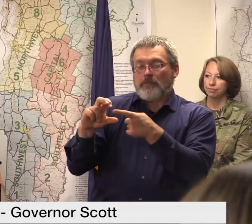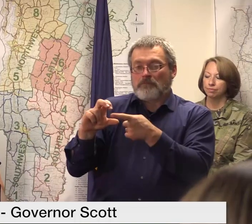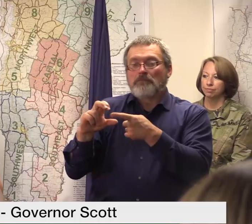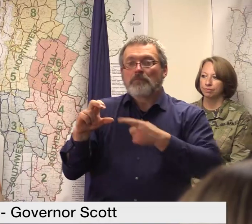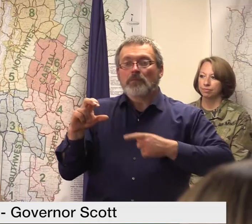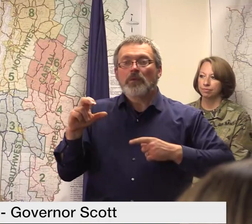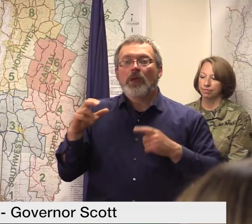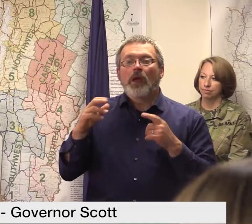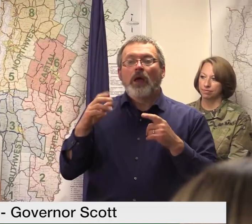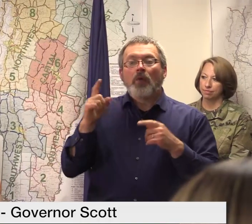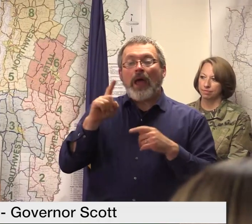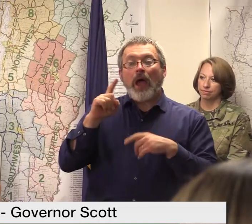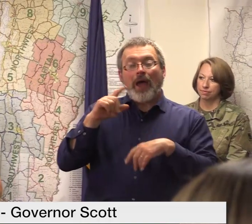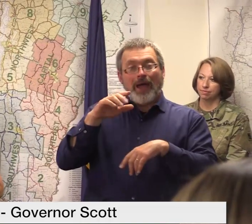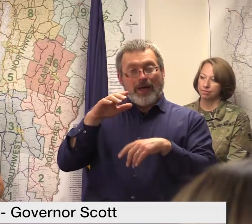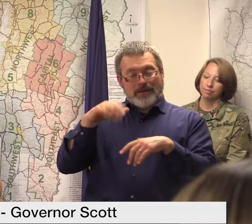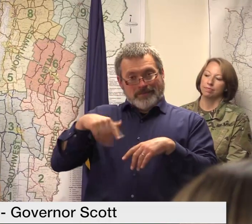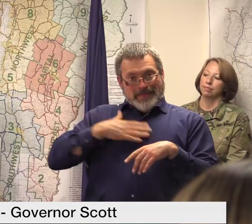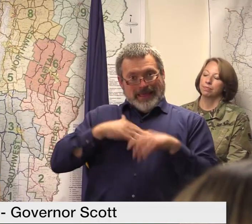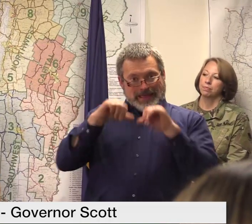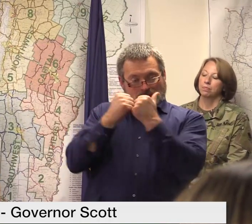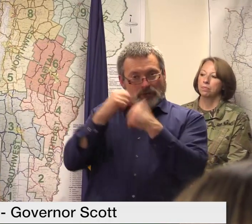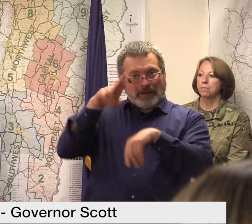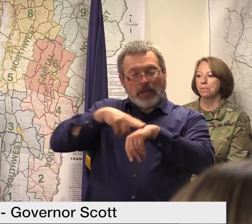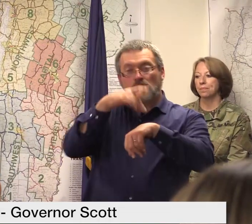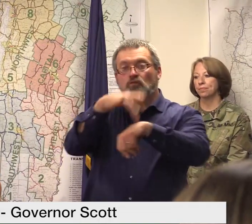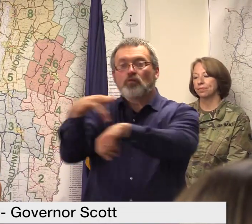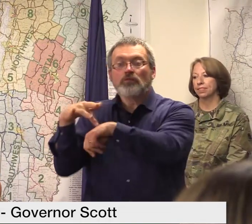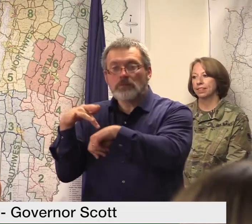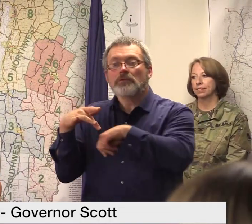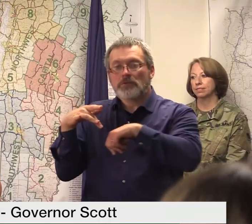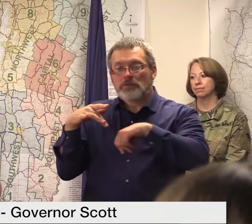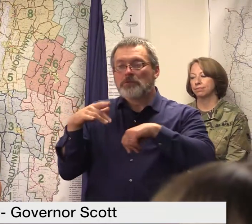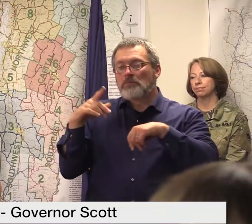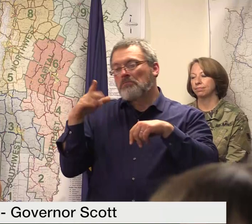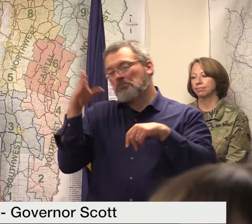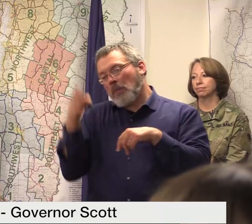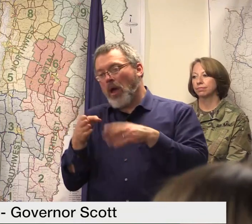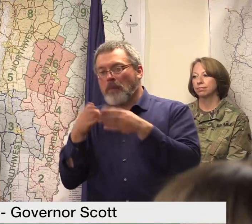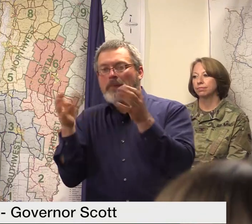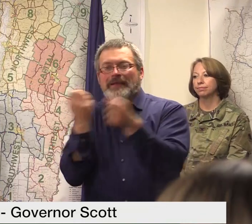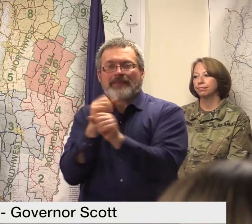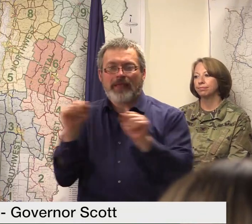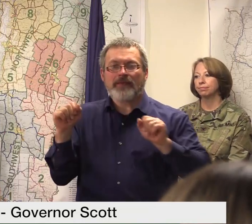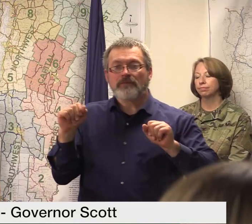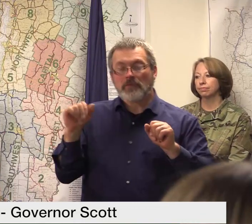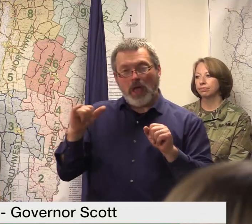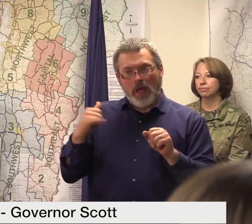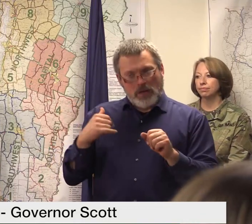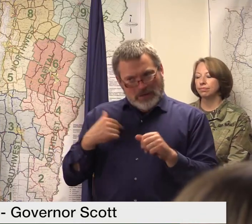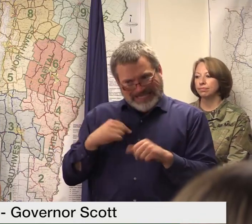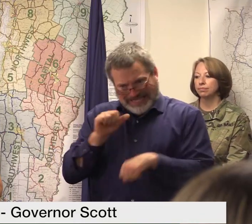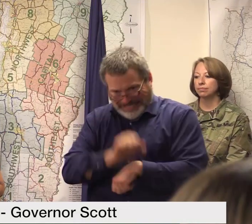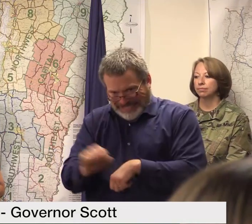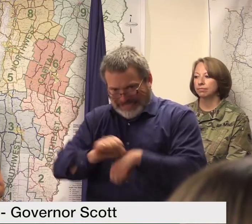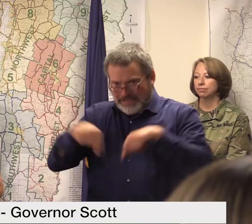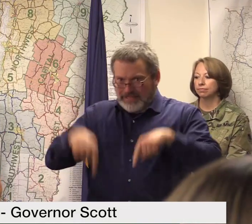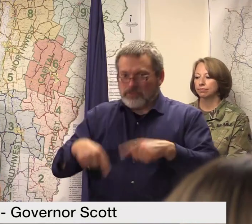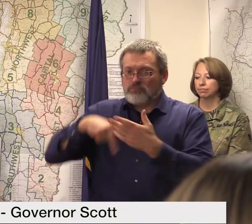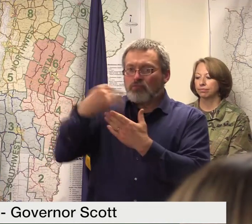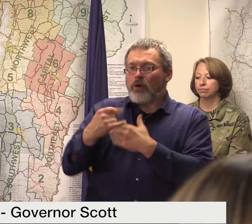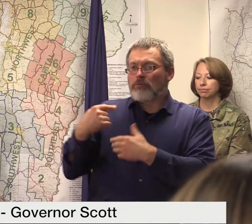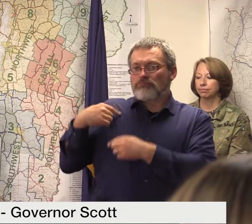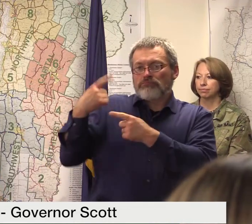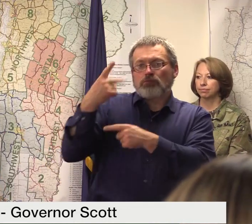Resources and the Department of Public Safety that we've been advancing for the last two years now with some of the ARPA funds to fill